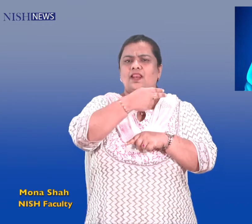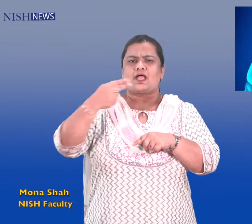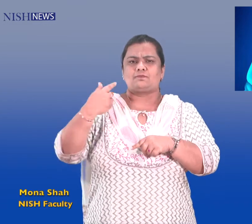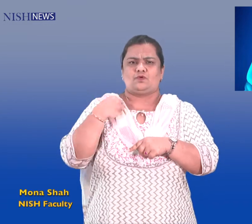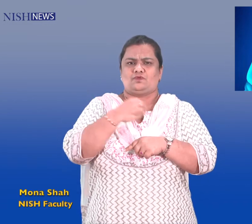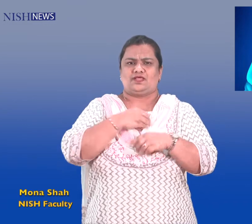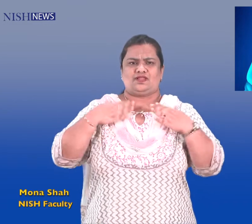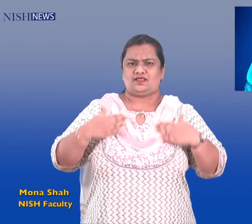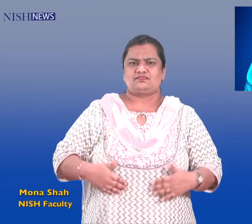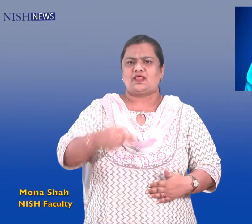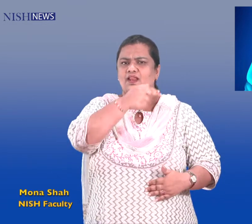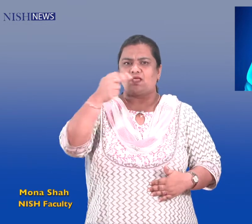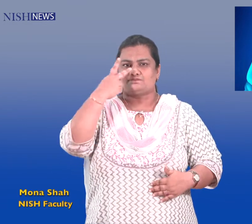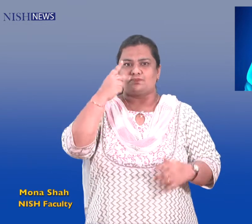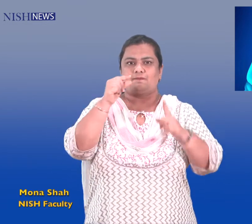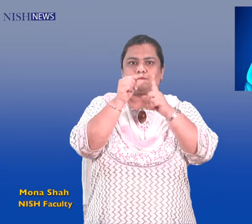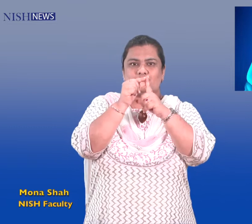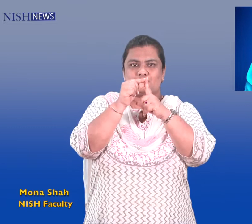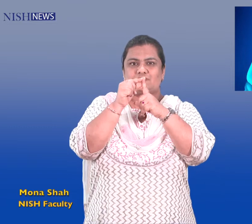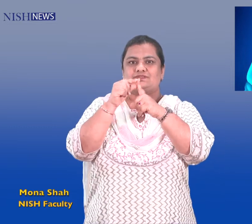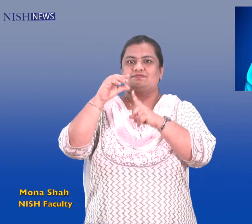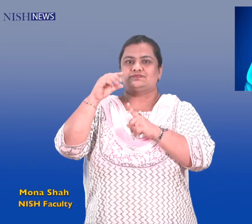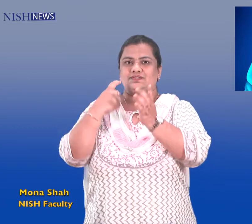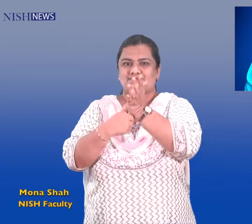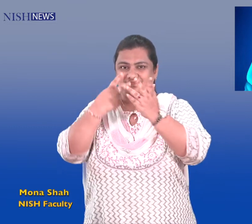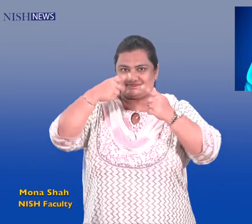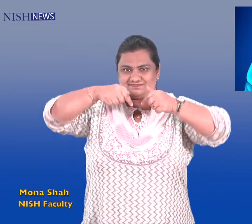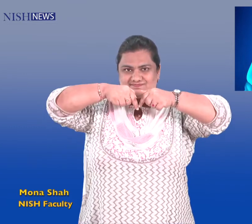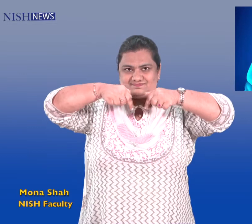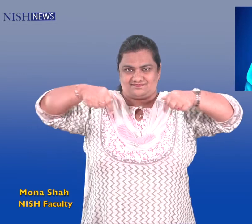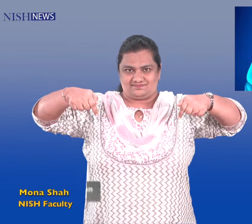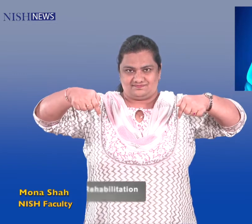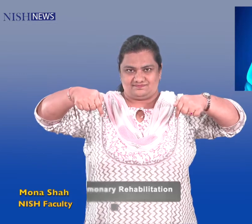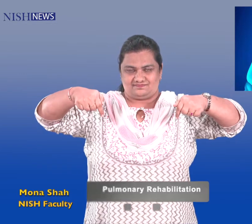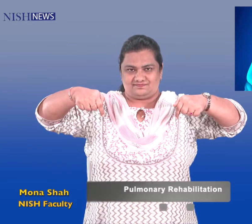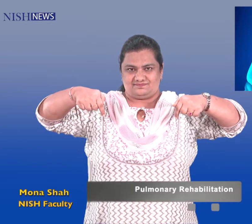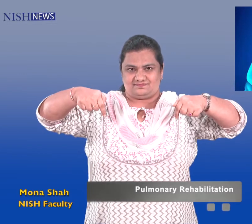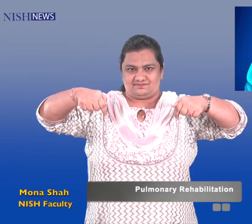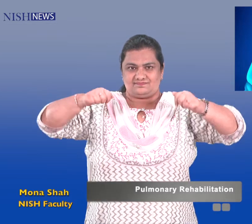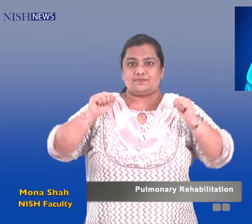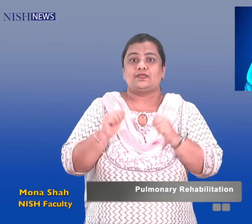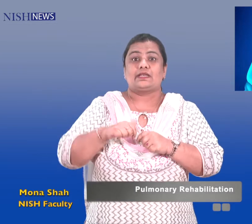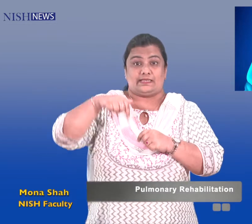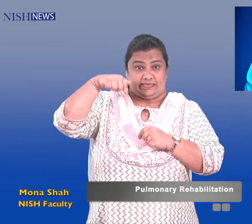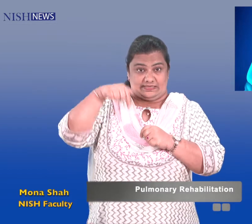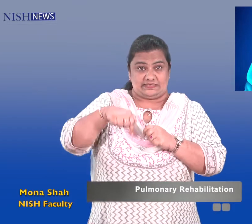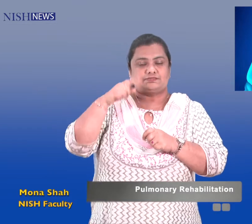rehabilitation is a comprehensive therapeutic program wherein the focus is on teaching breathing exercises and